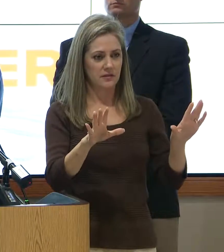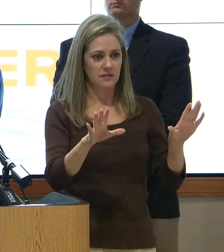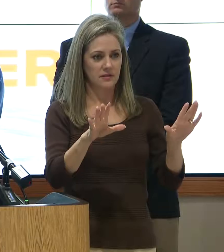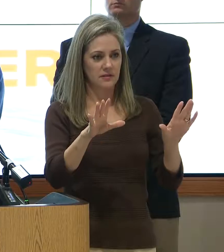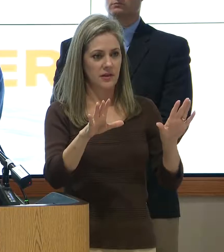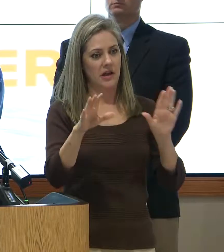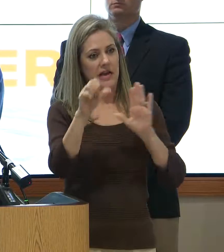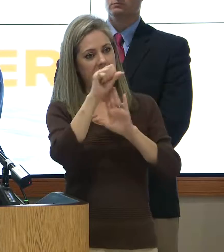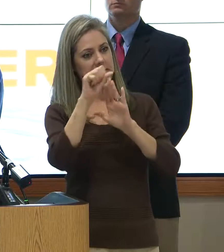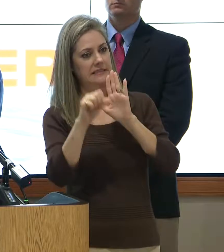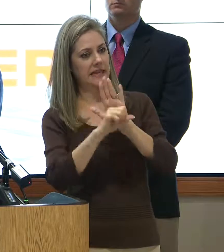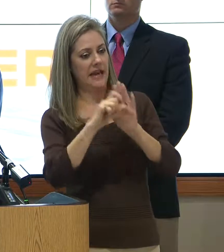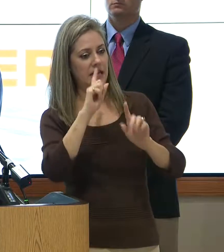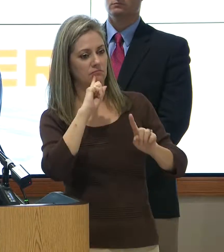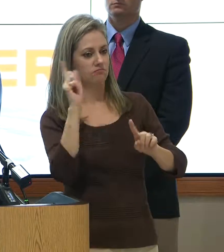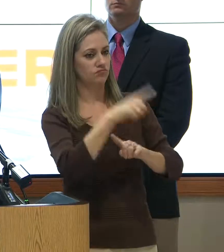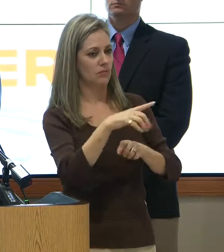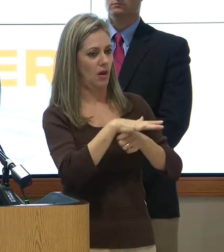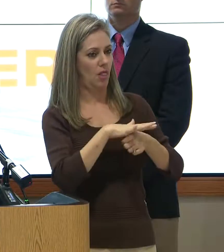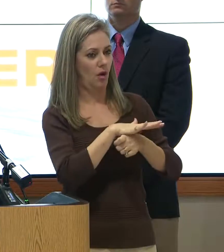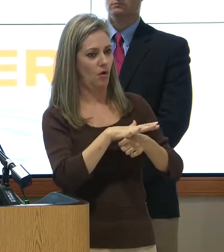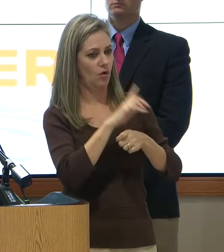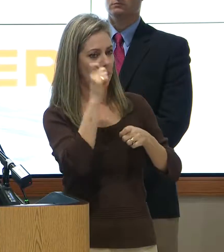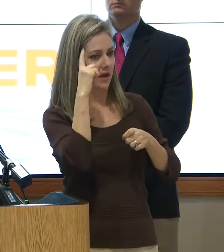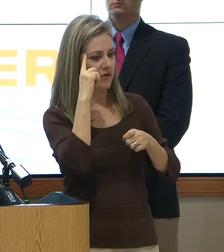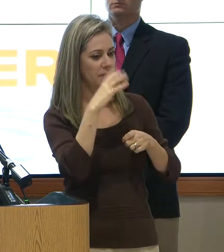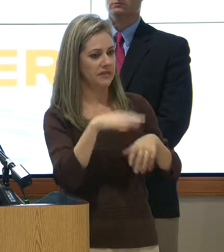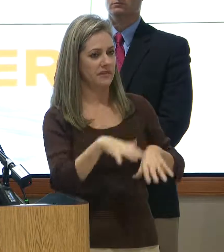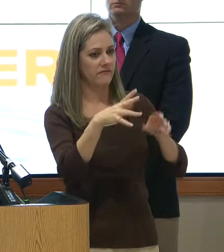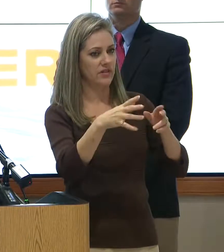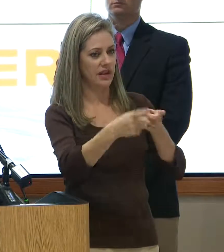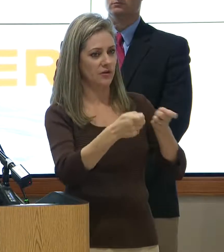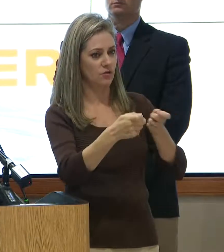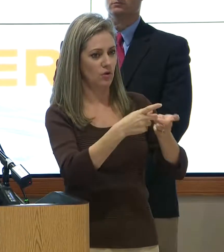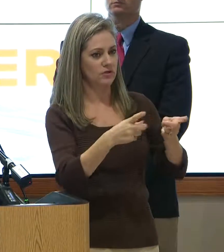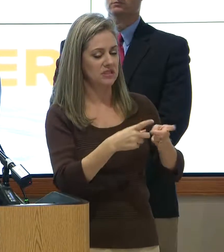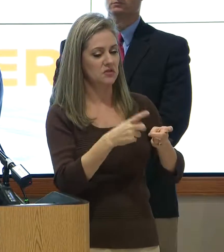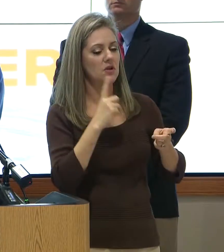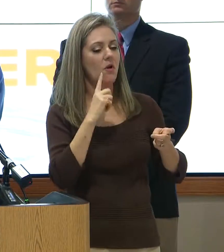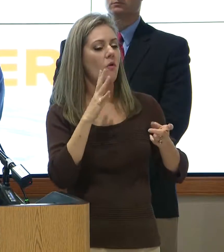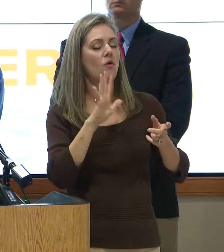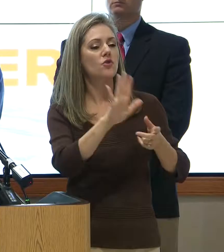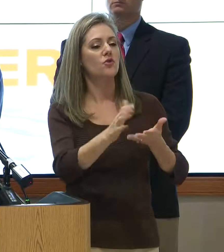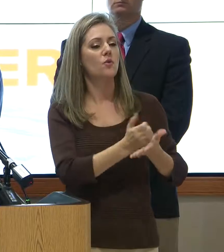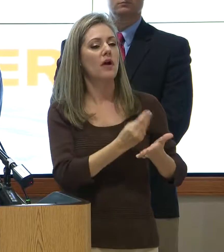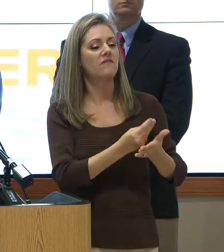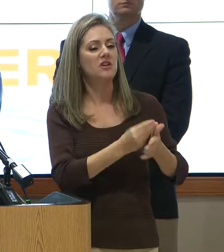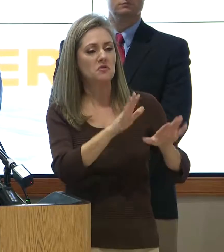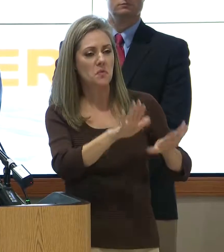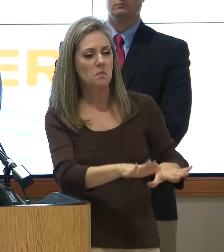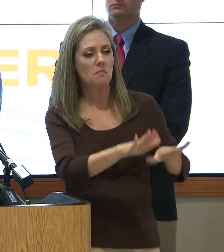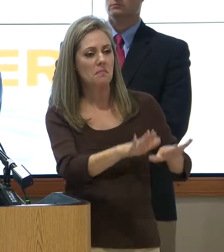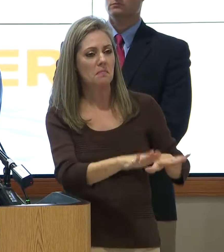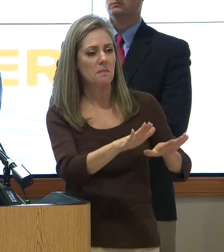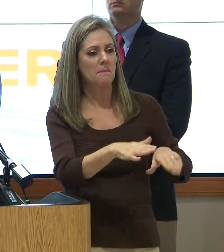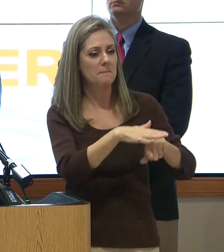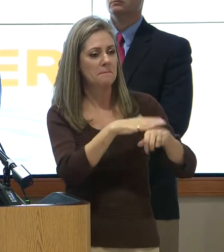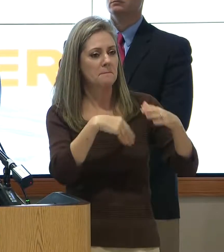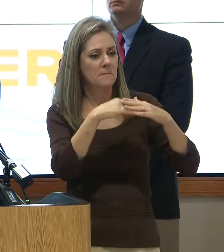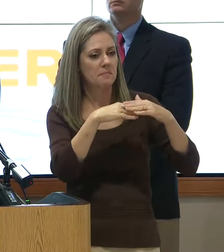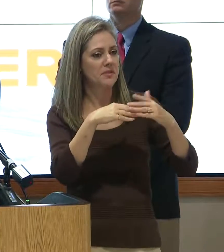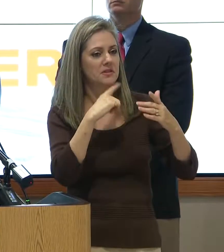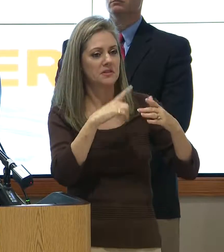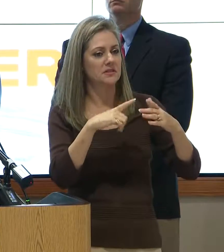telling local governments, flood control districts, and everything else, we want to hold down your revenue to just the bare minimum because